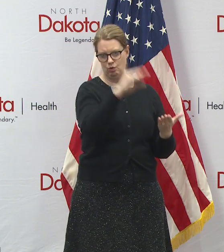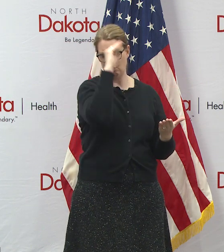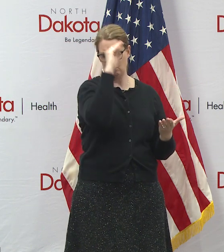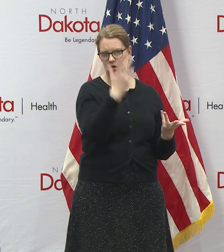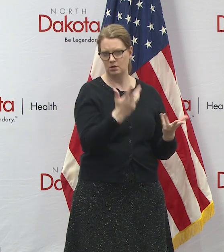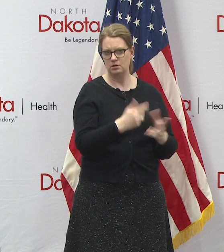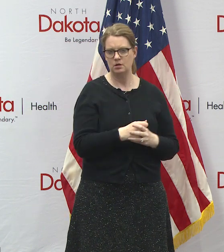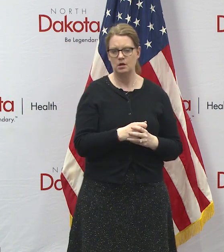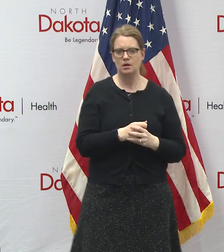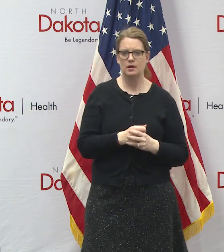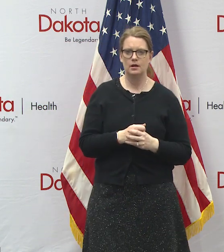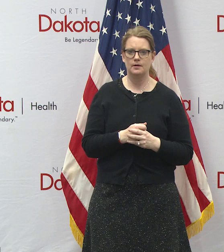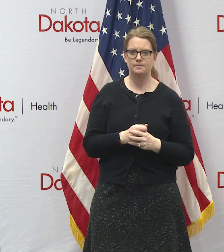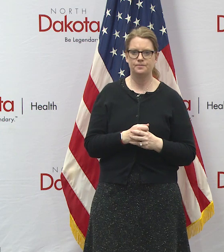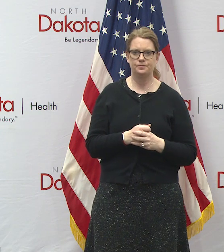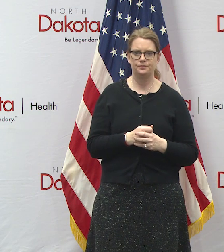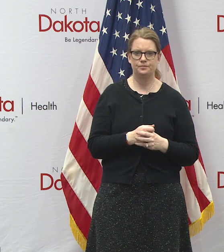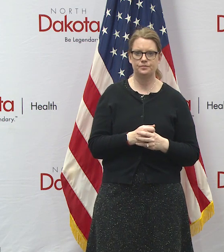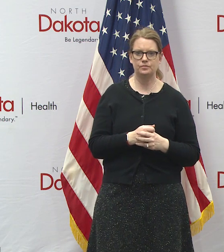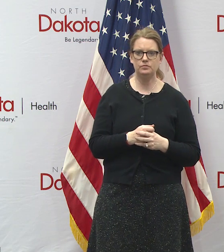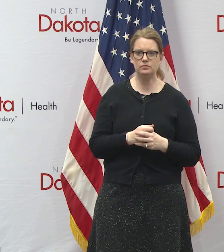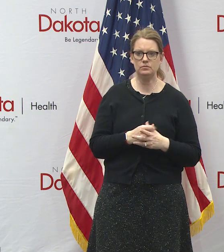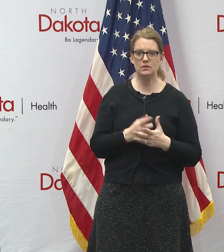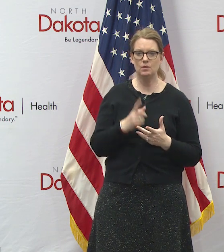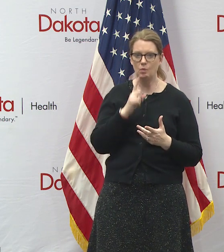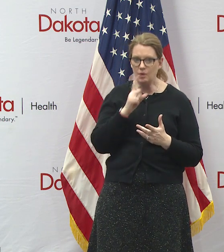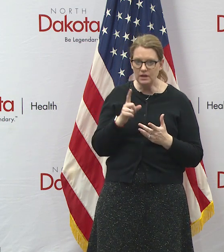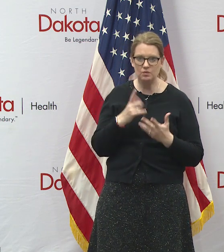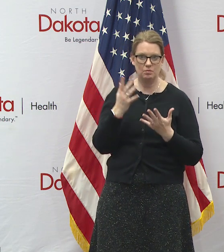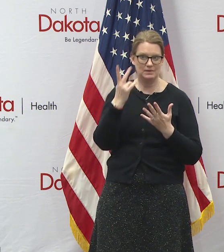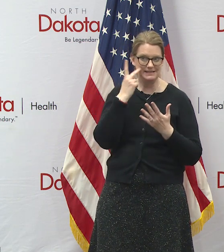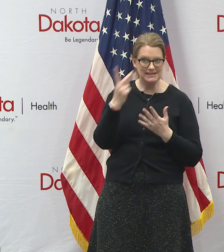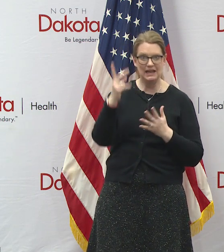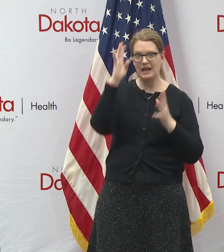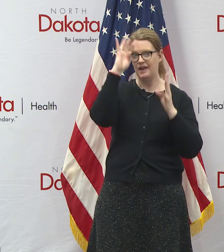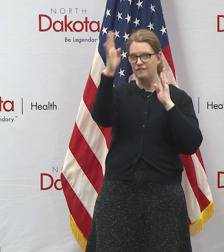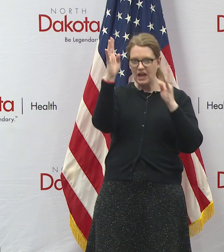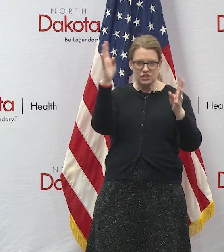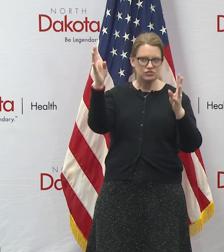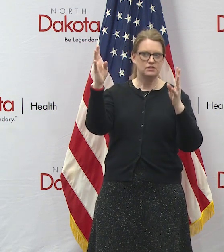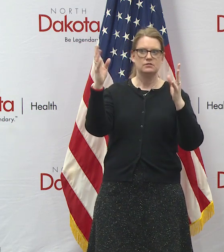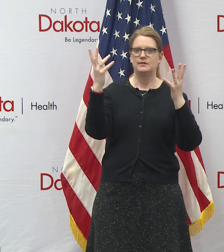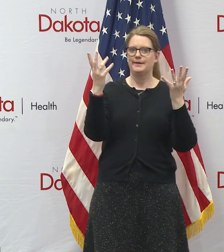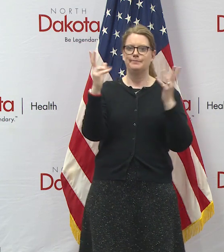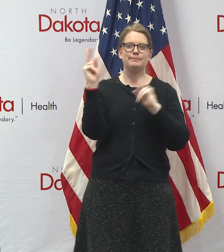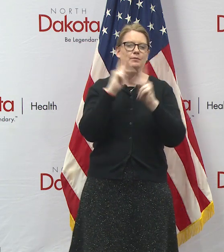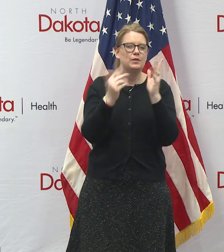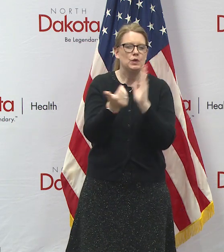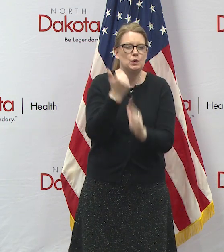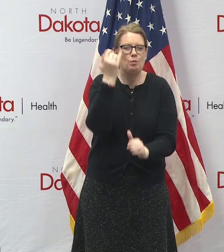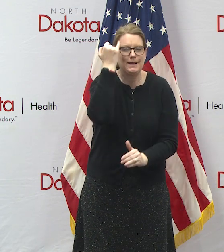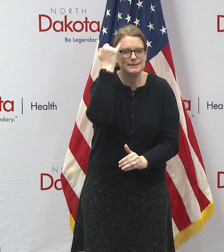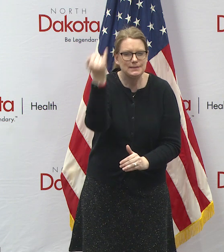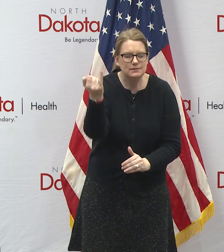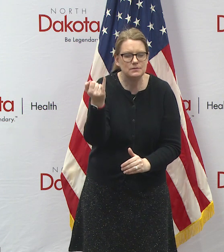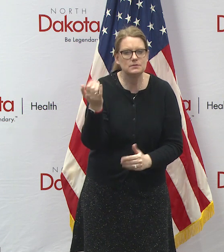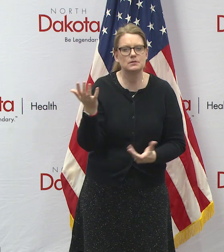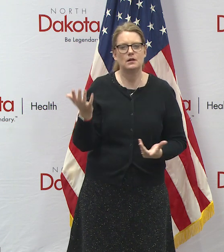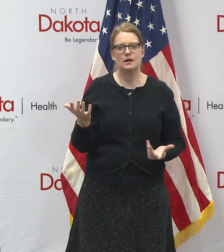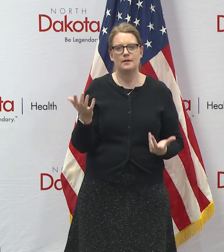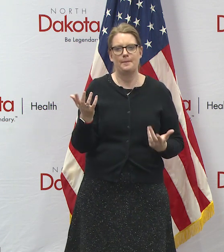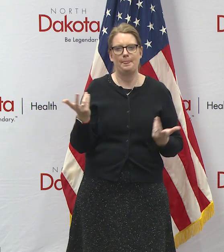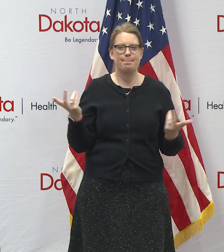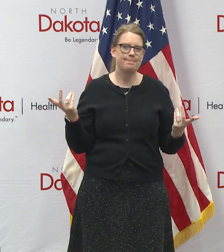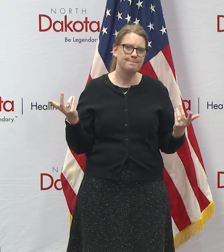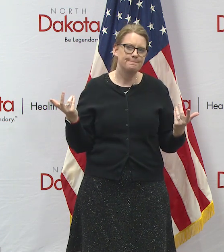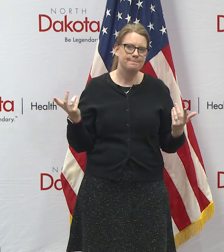but we're also looking for we're looking for innovation we're looking for creativity and we're looking for people that are using uh i